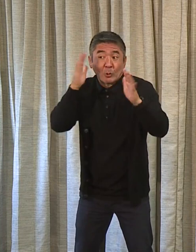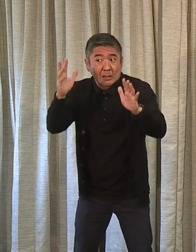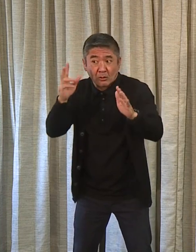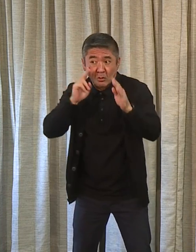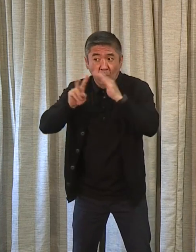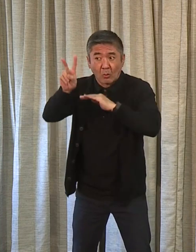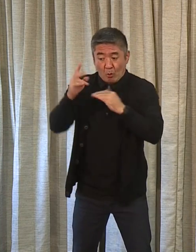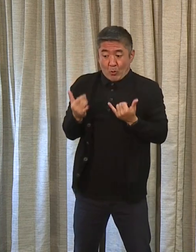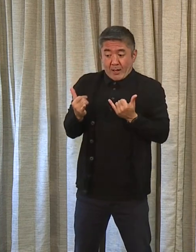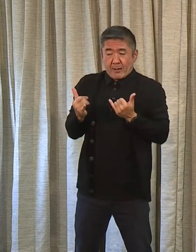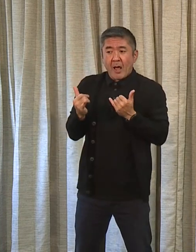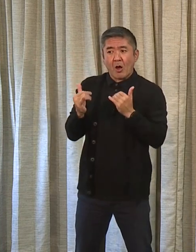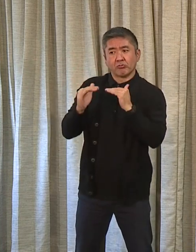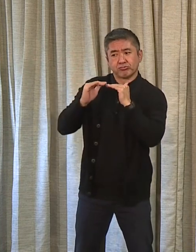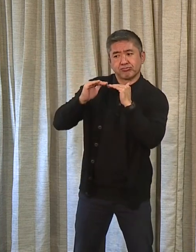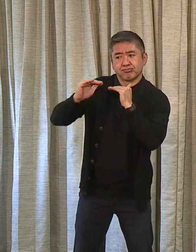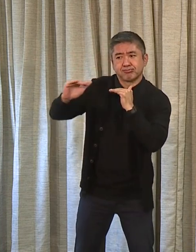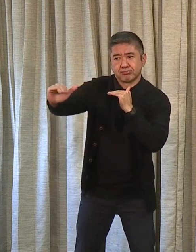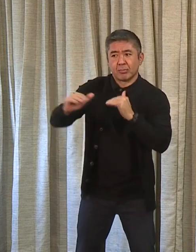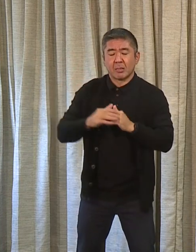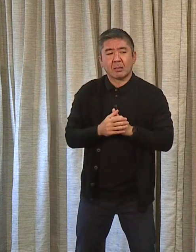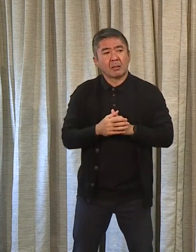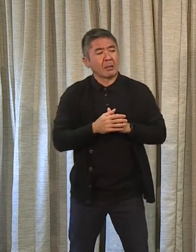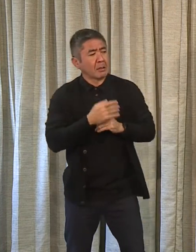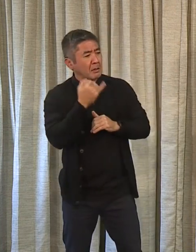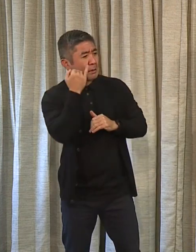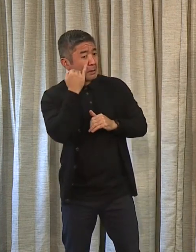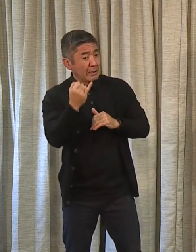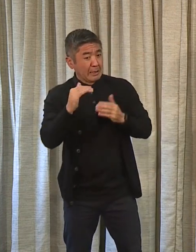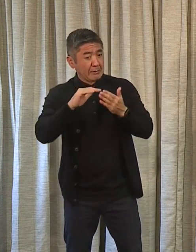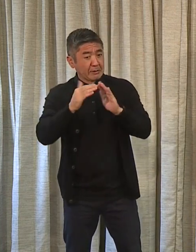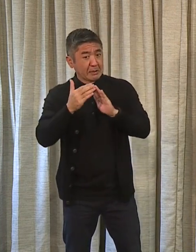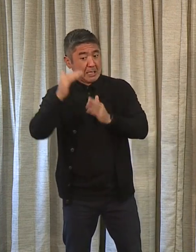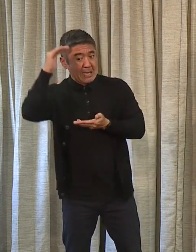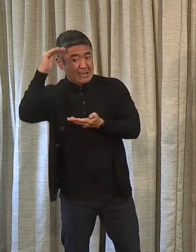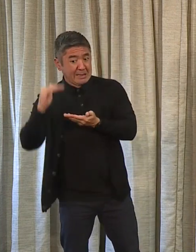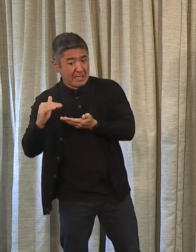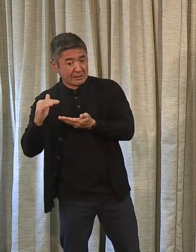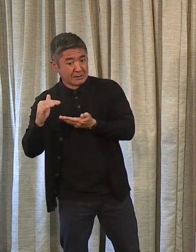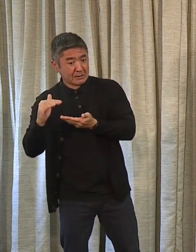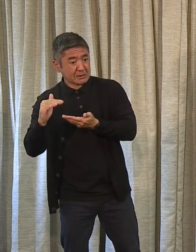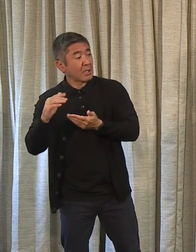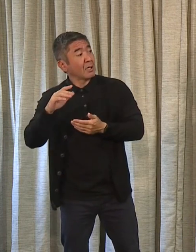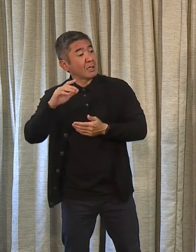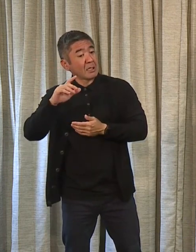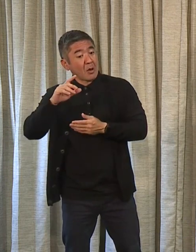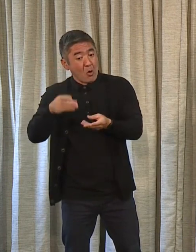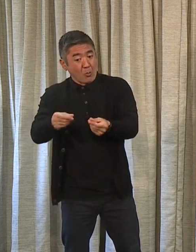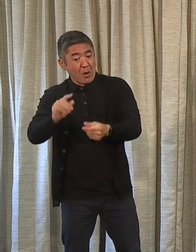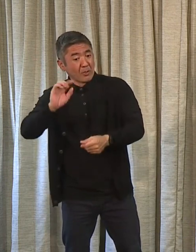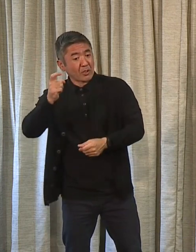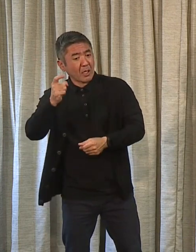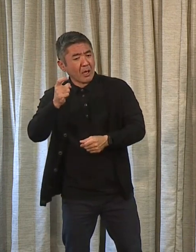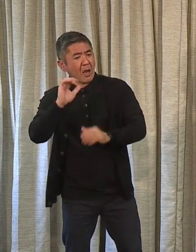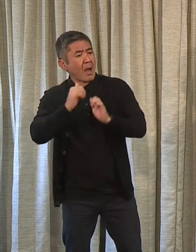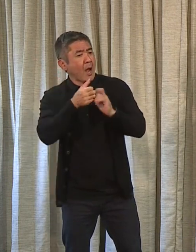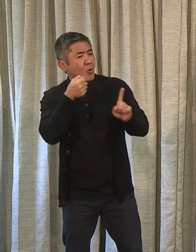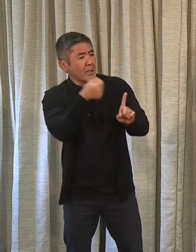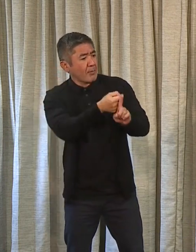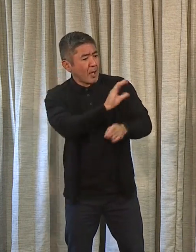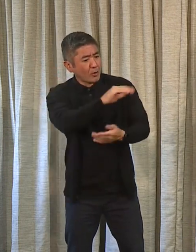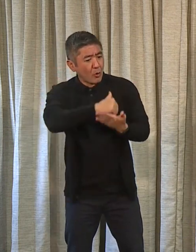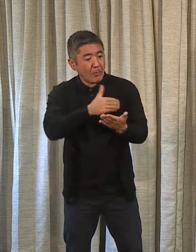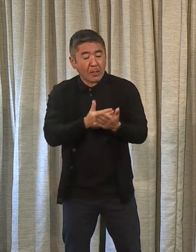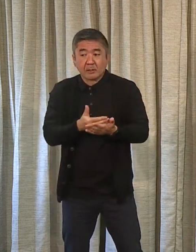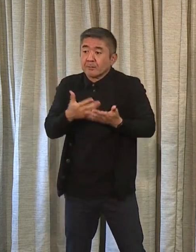she goes. If the city is forecasting a decline in property taxes, what does that impact on the city budget? Well, we'll have to deal with that. If that